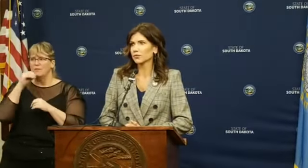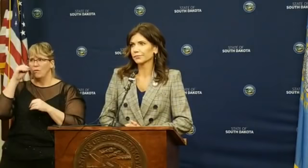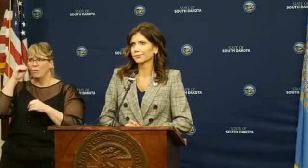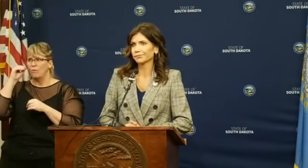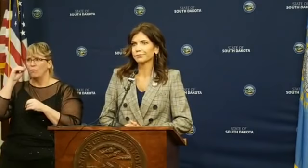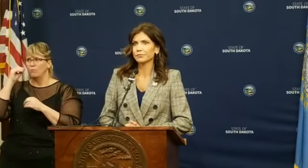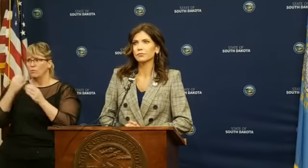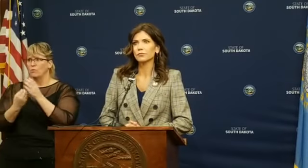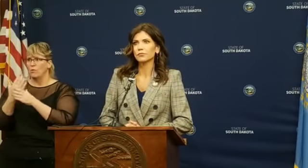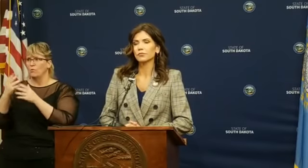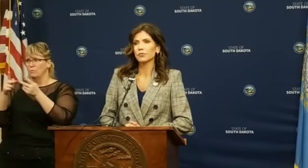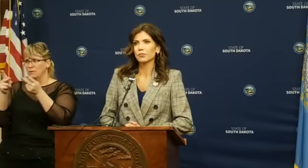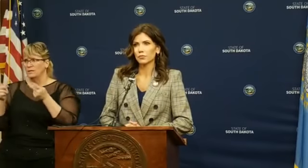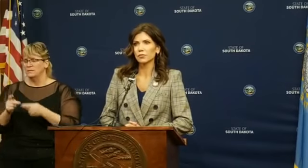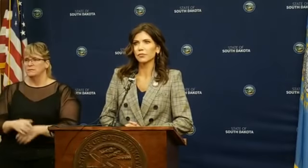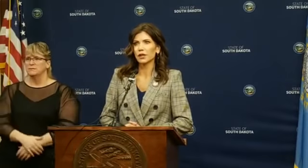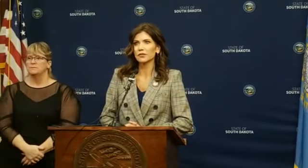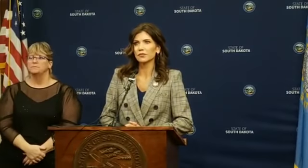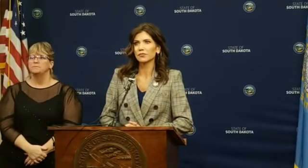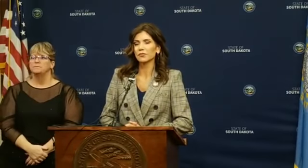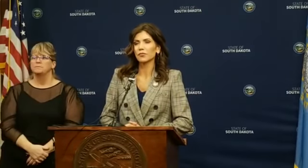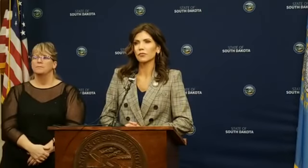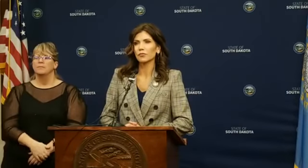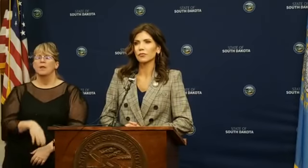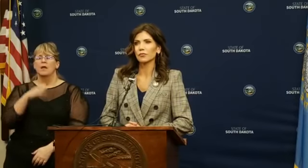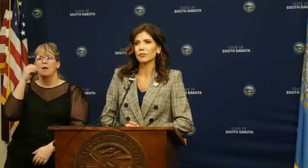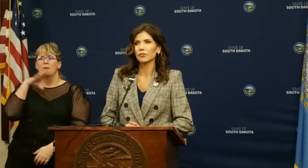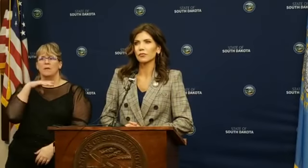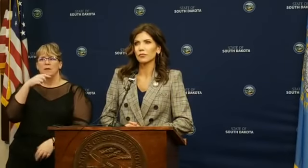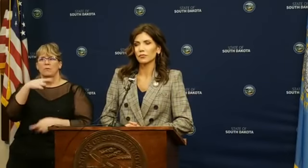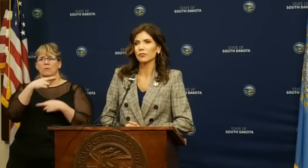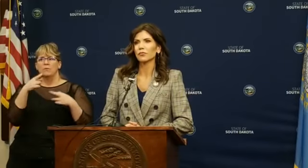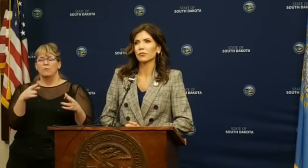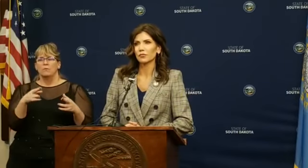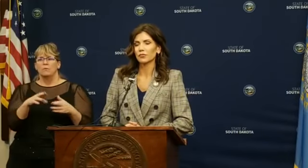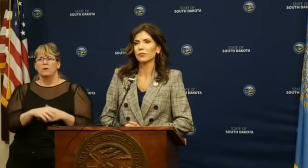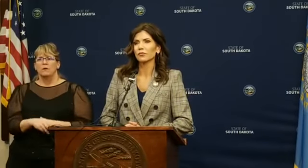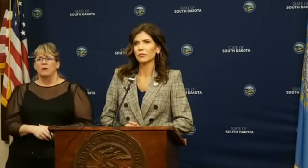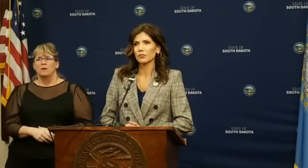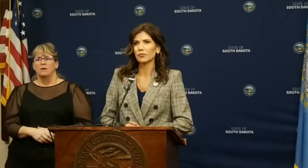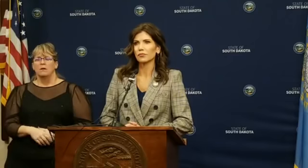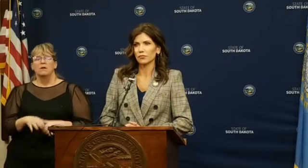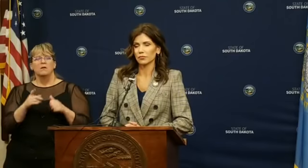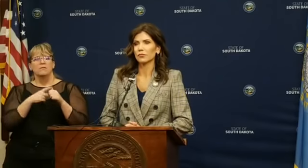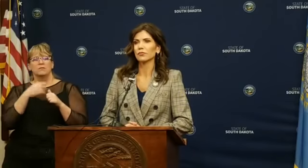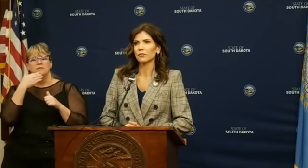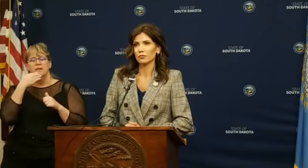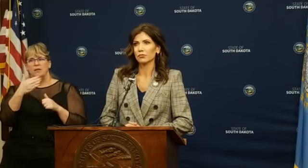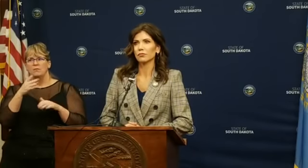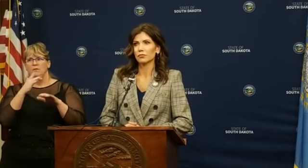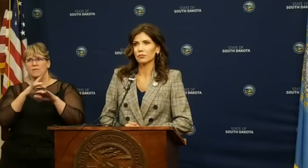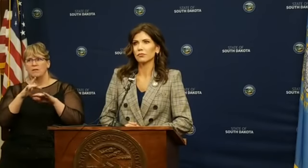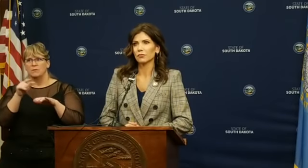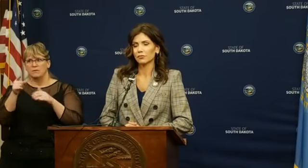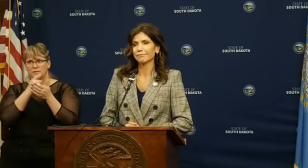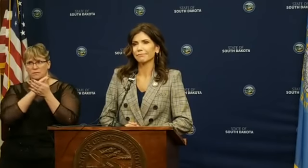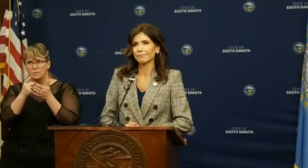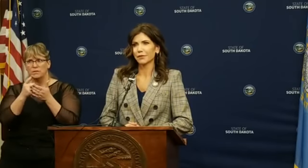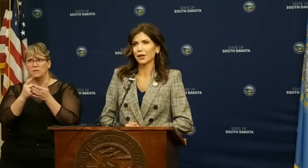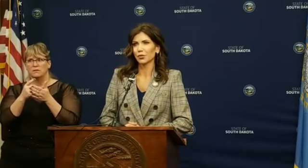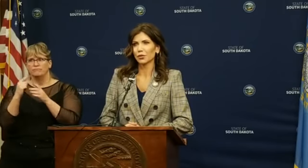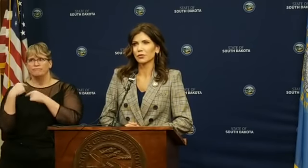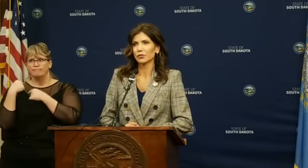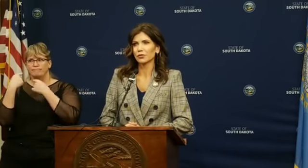space. Governor Nall. Yes. Kelly and South Dakota Broadcasters. First, thank you for being available to us each week during legislature.